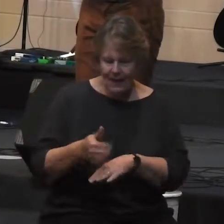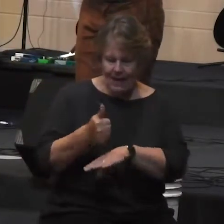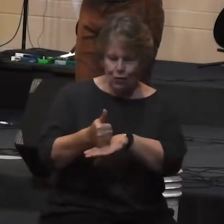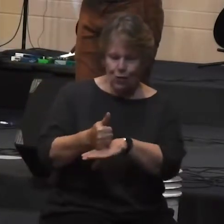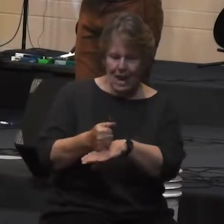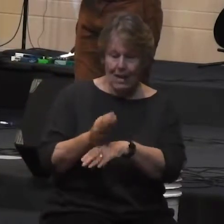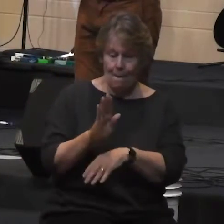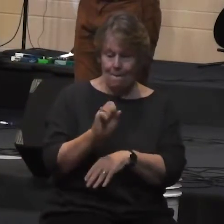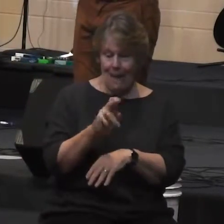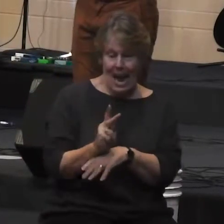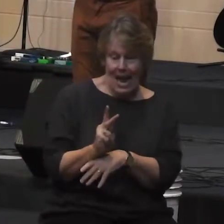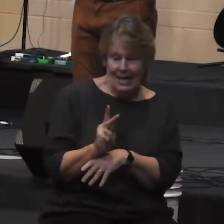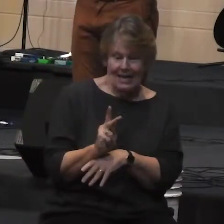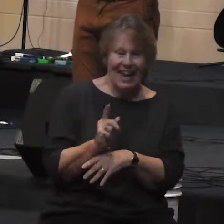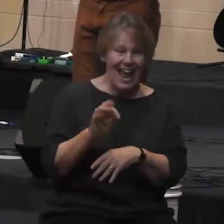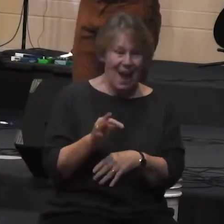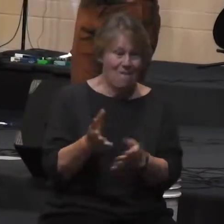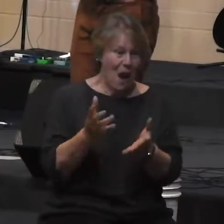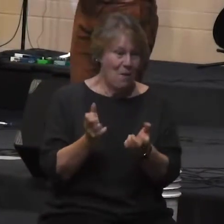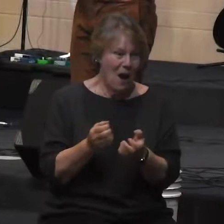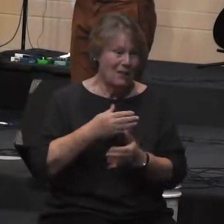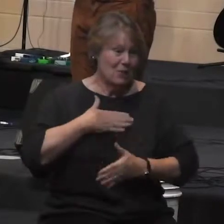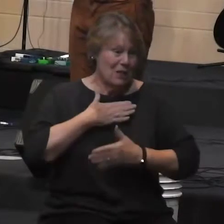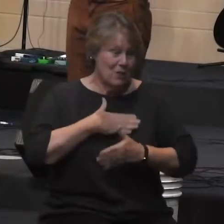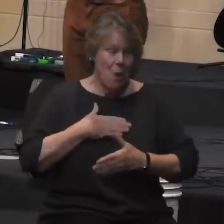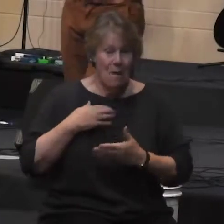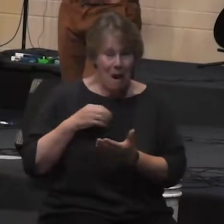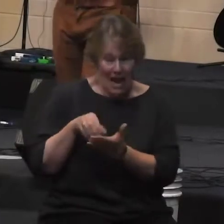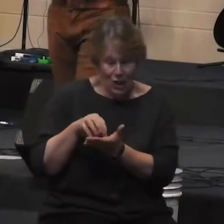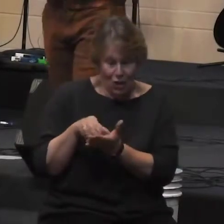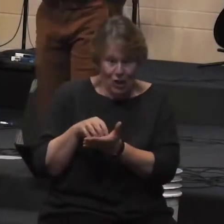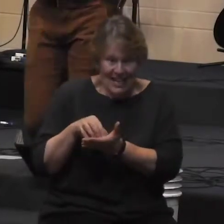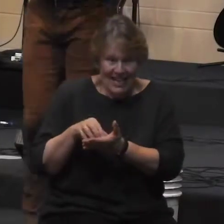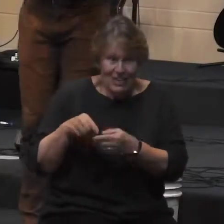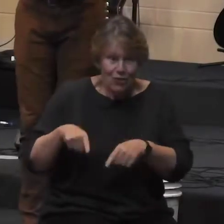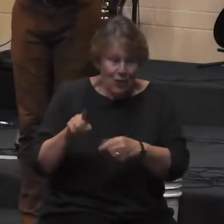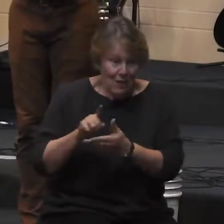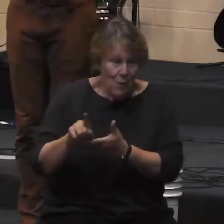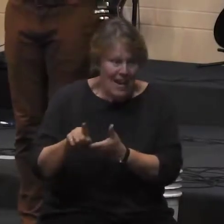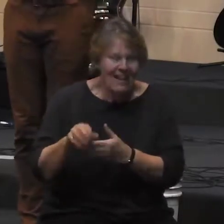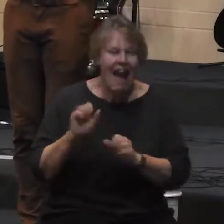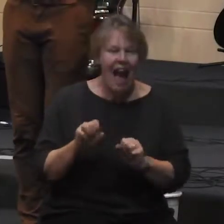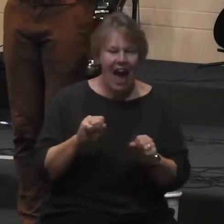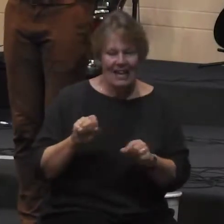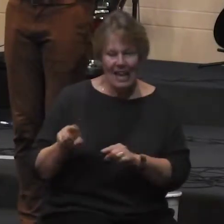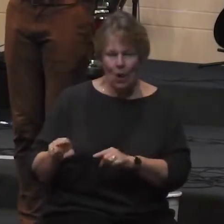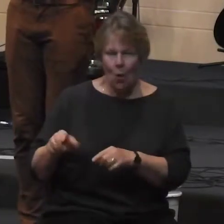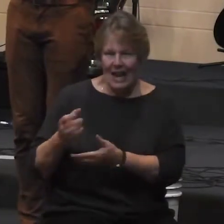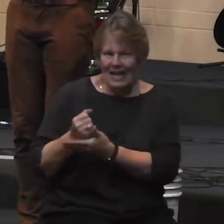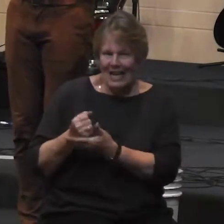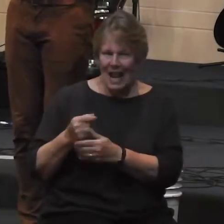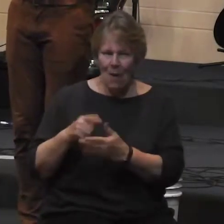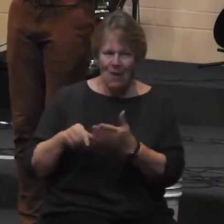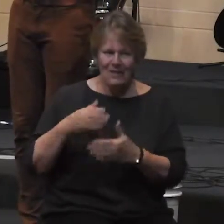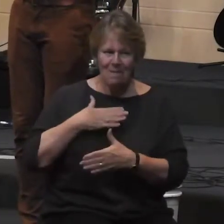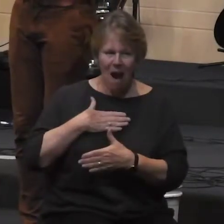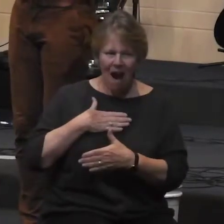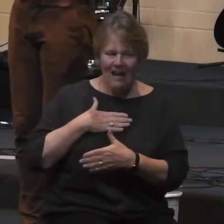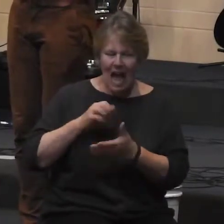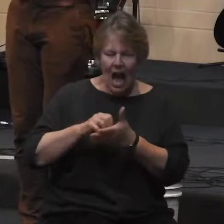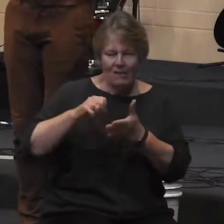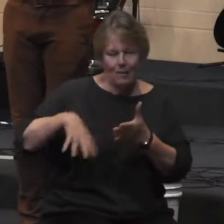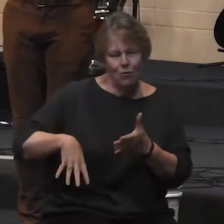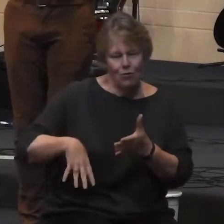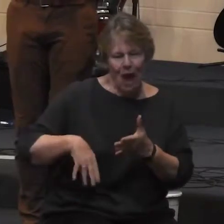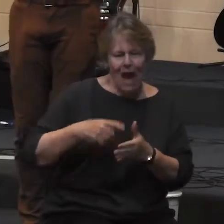want to enjoy my Nilla wafers over the course of the next week I can come to the bank and I can get what's mine and it's sort of tracked who